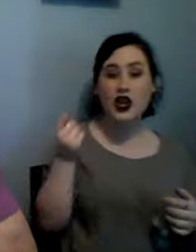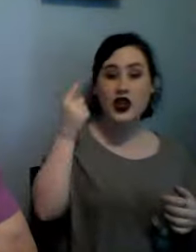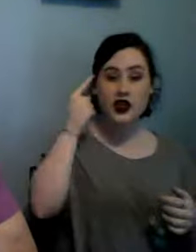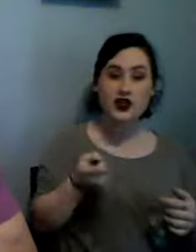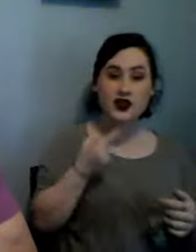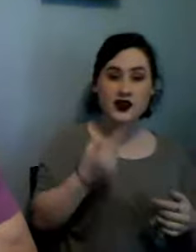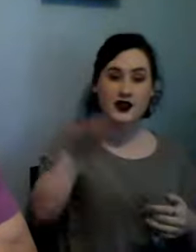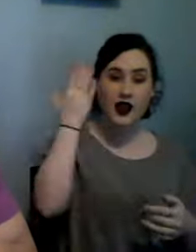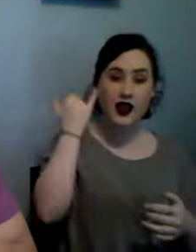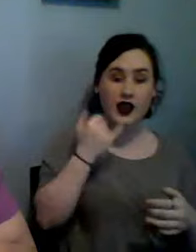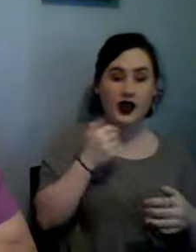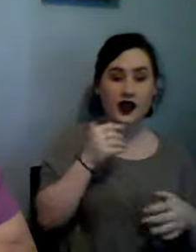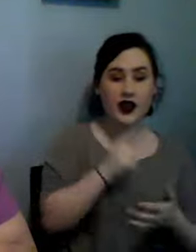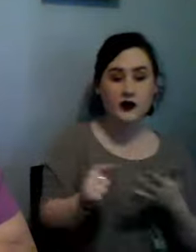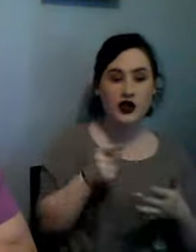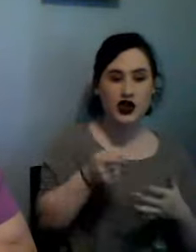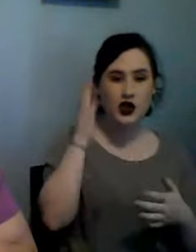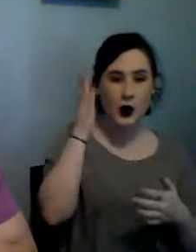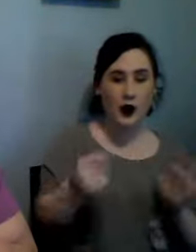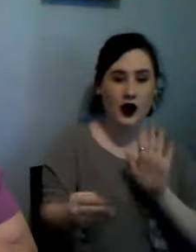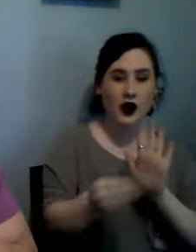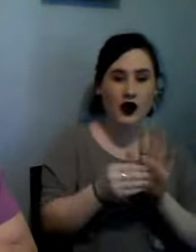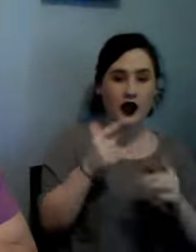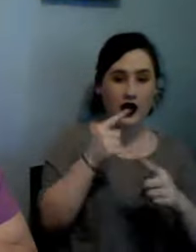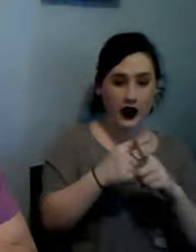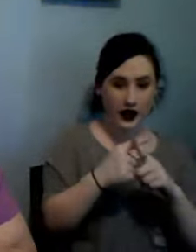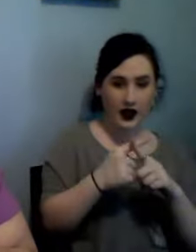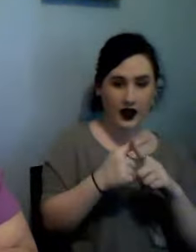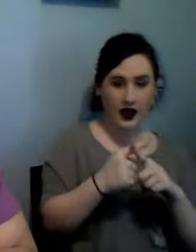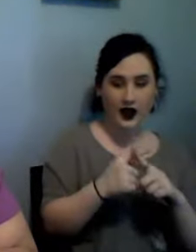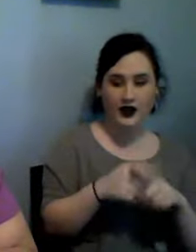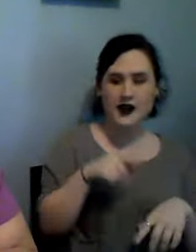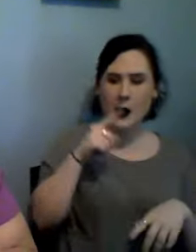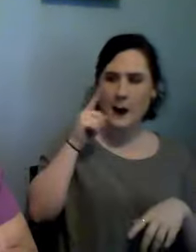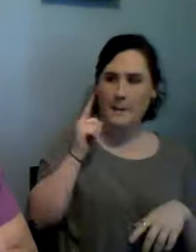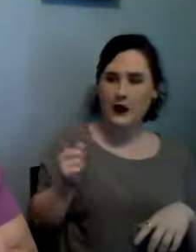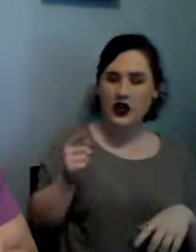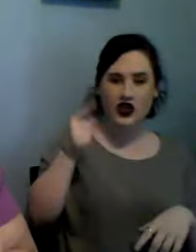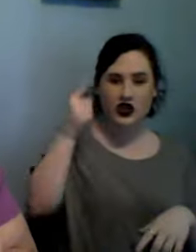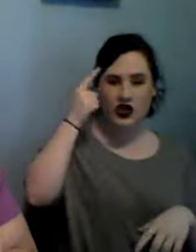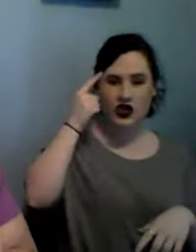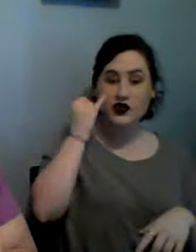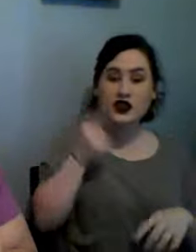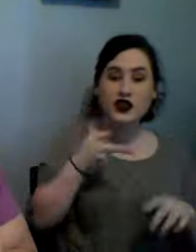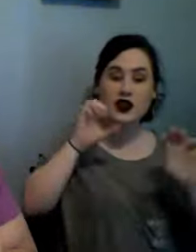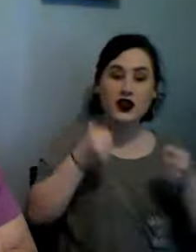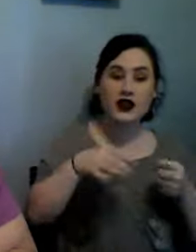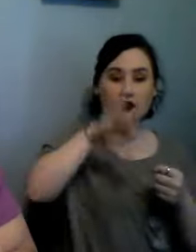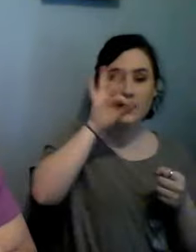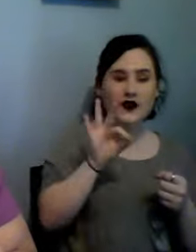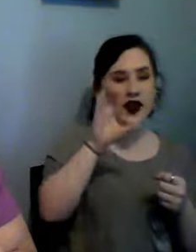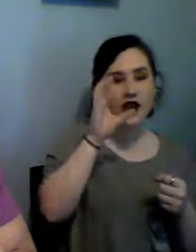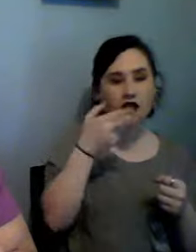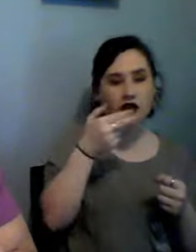X on it but if I can find little charms like oh my goodness Georgia